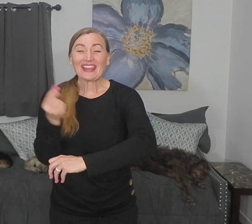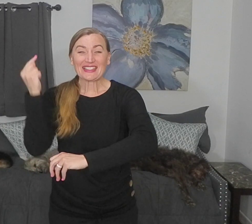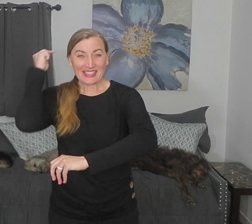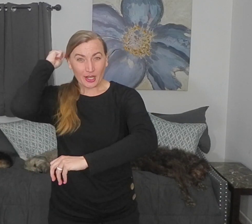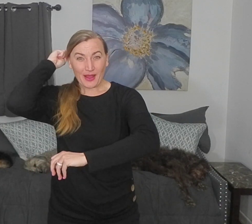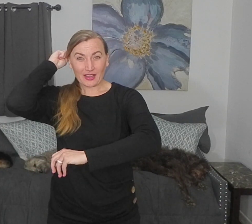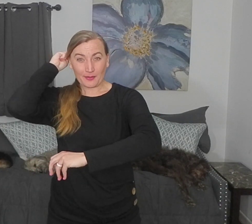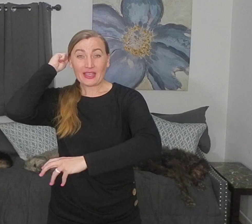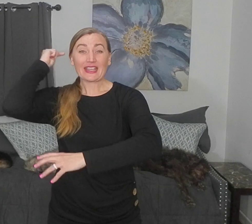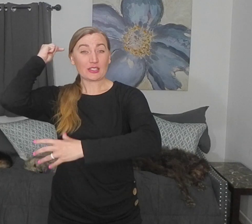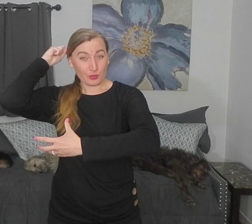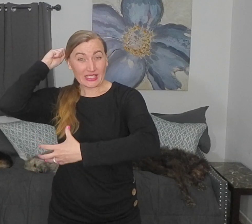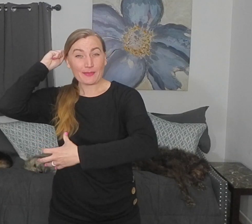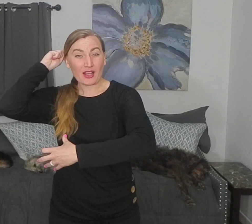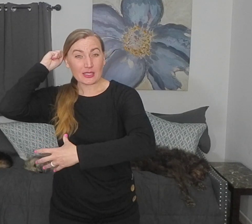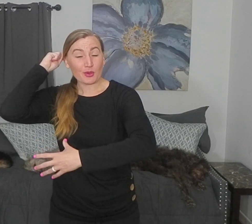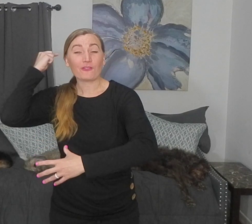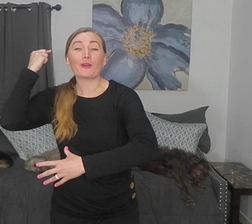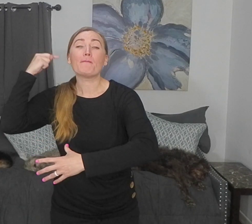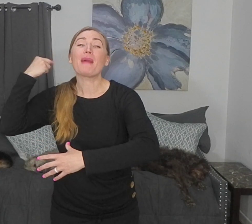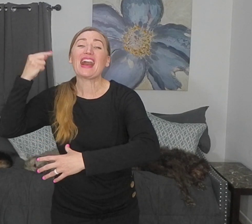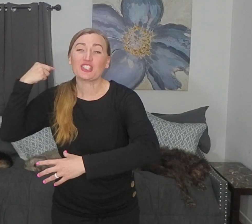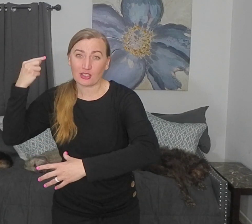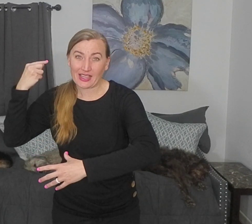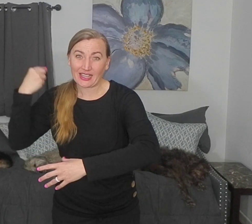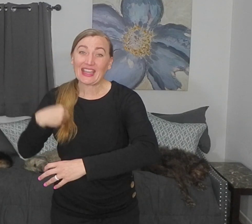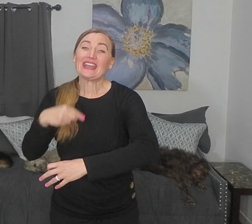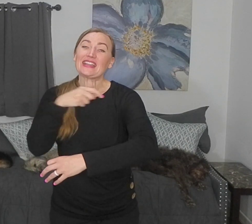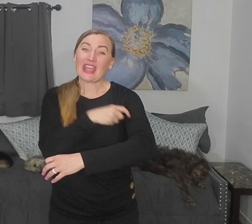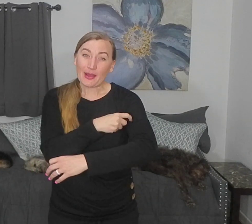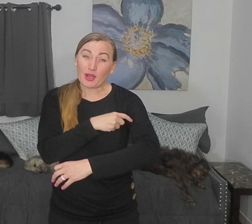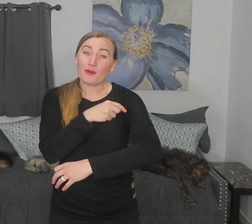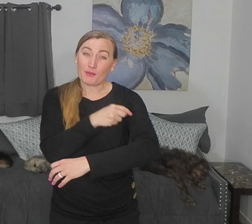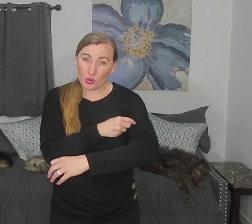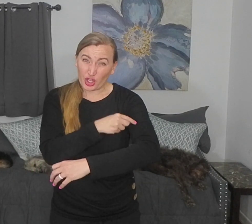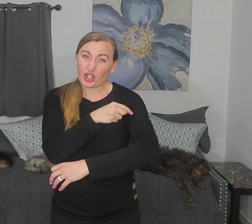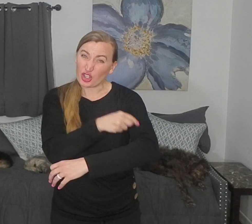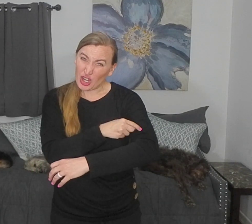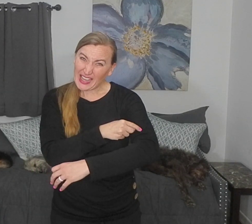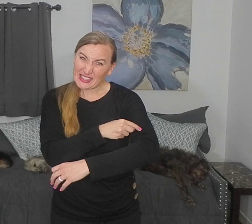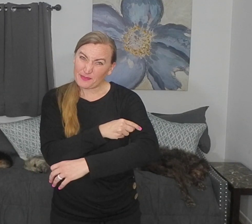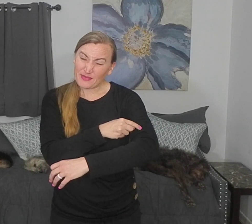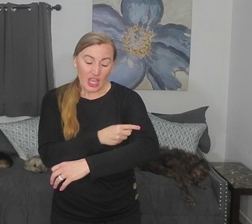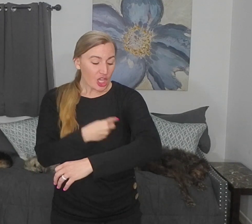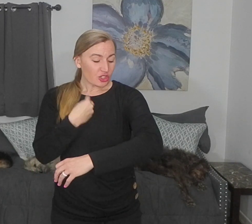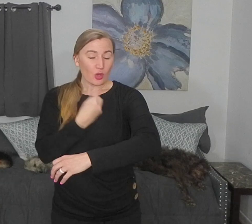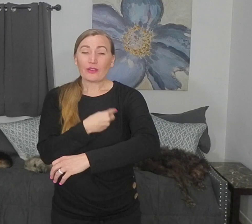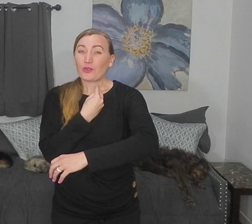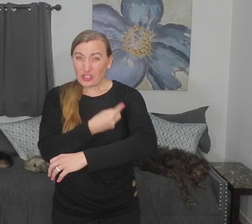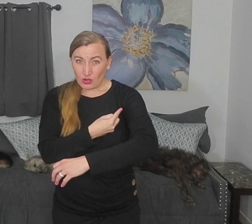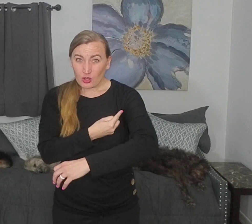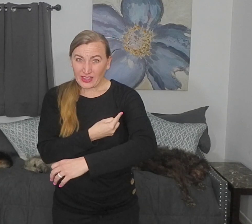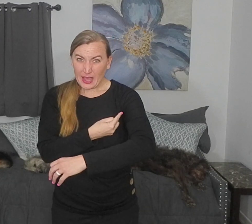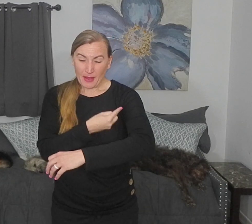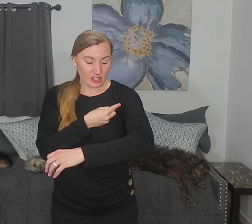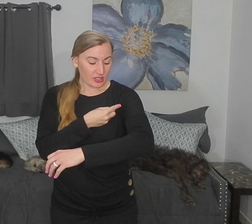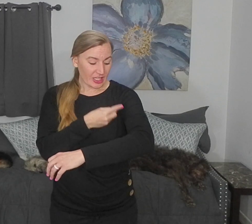the cerebellum is responsible for modulating gamma motor neurons. So if we struggle with that modulation,